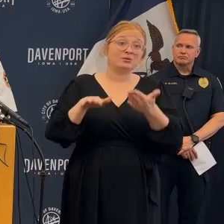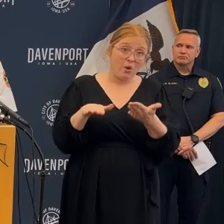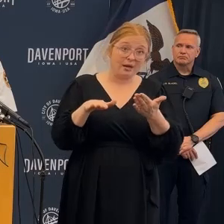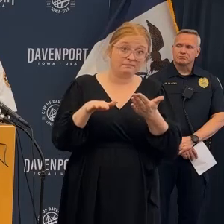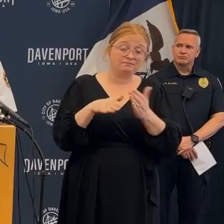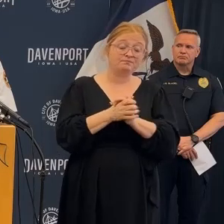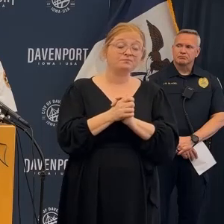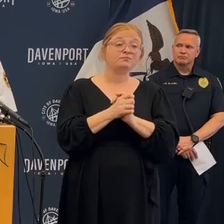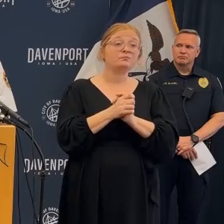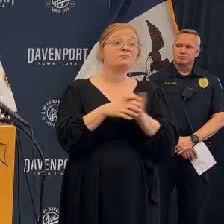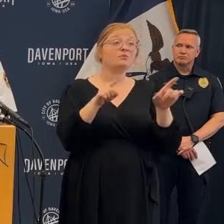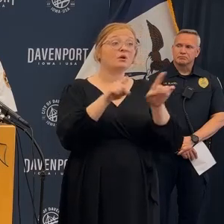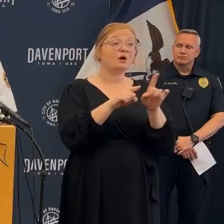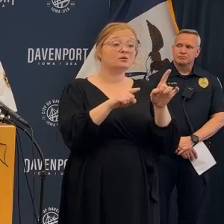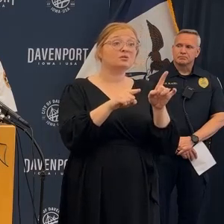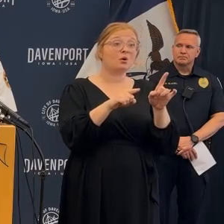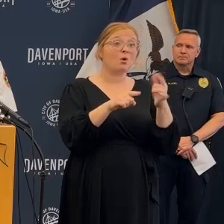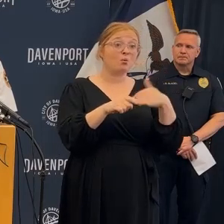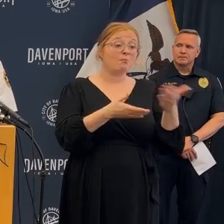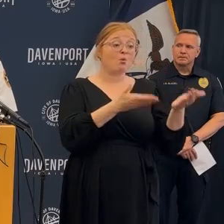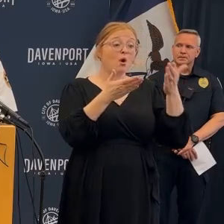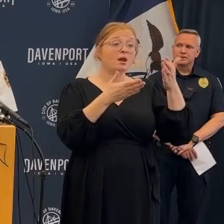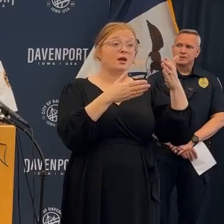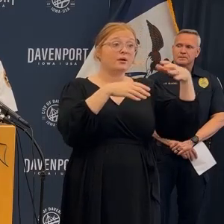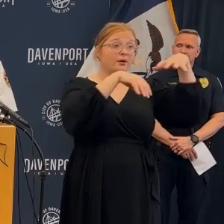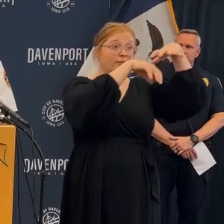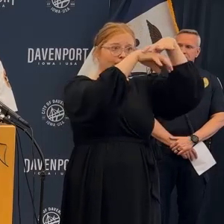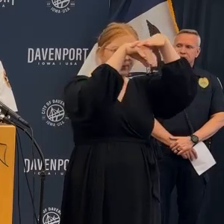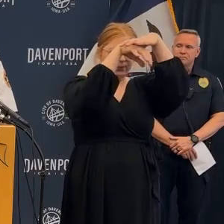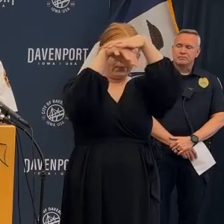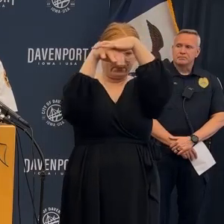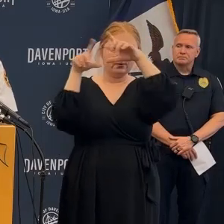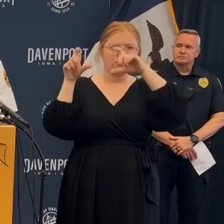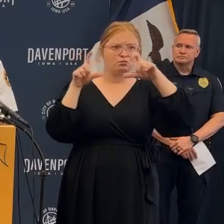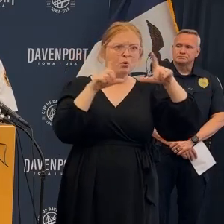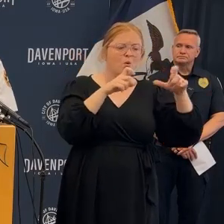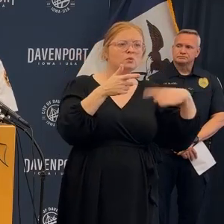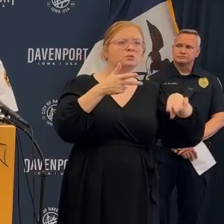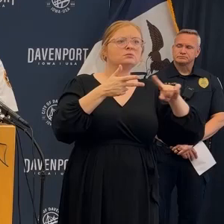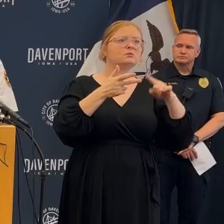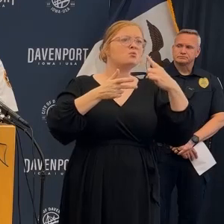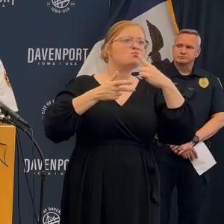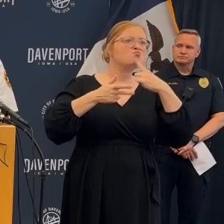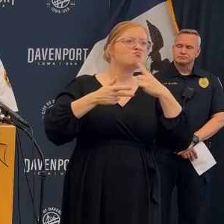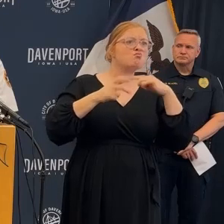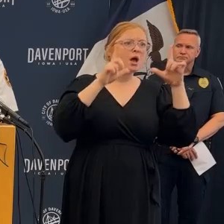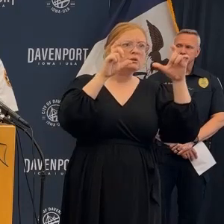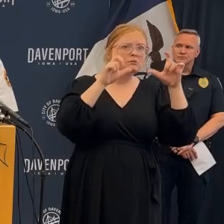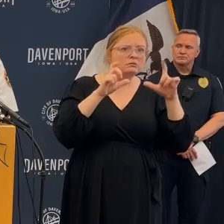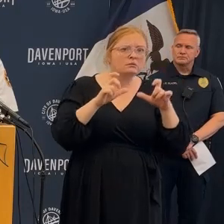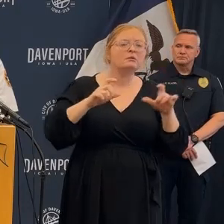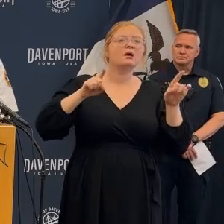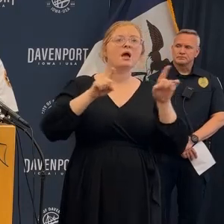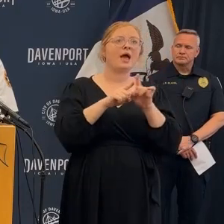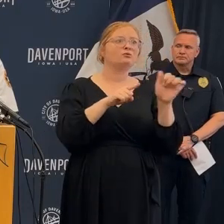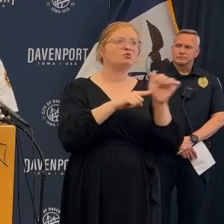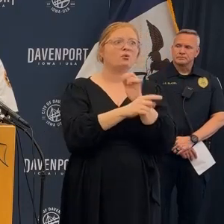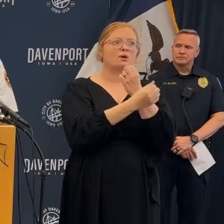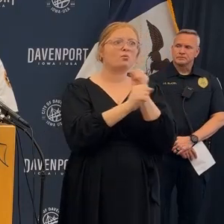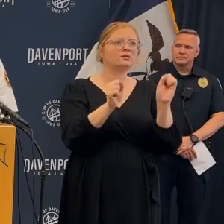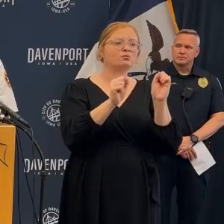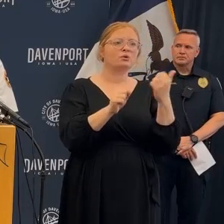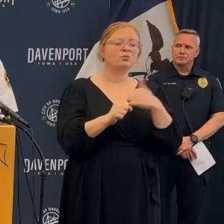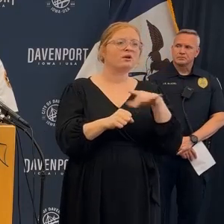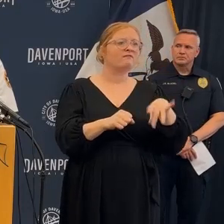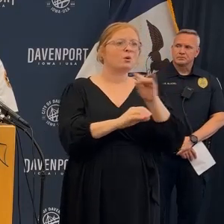information provided through multiple searches and other methods, including canines, drones, thermal imaging, infrared, and